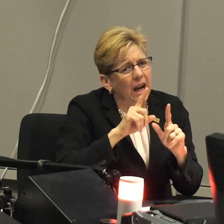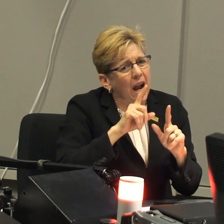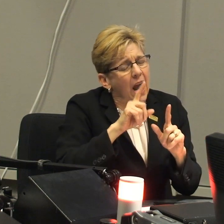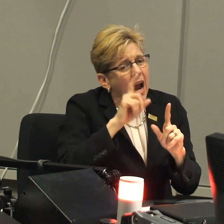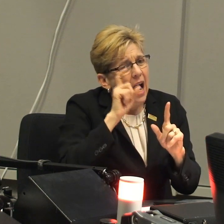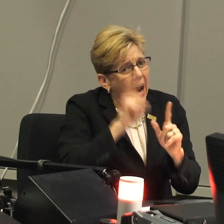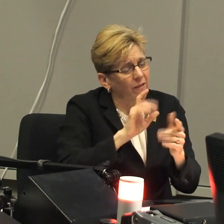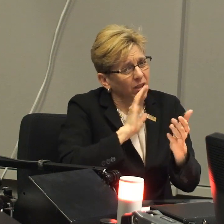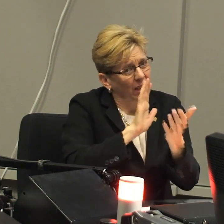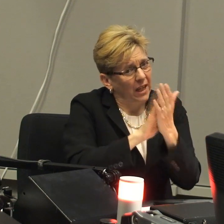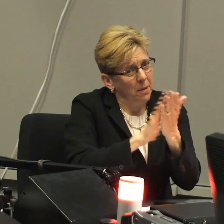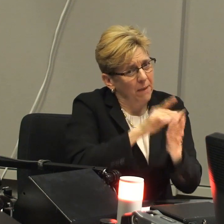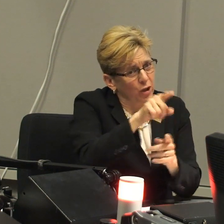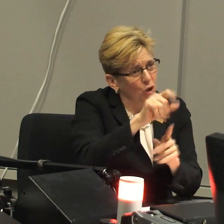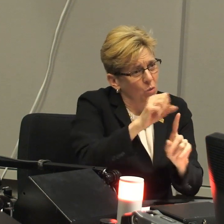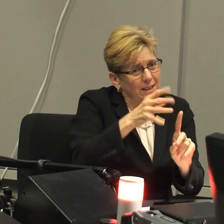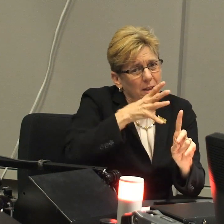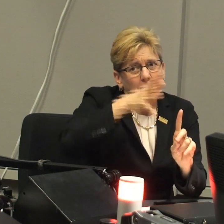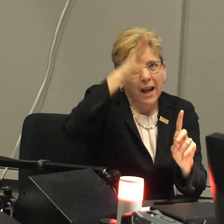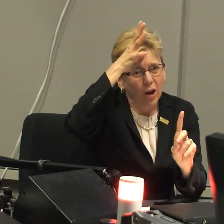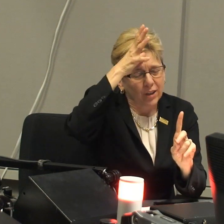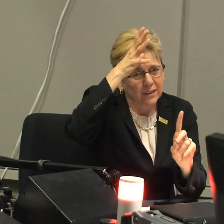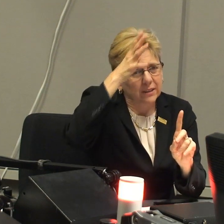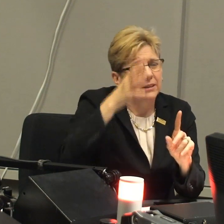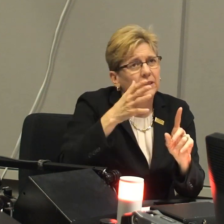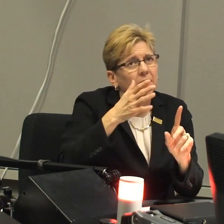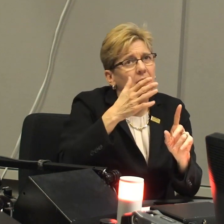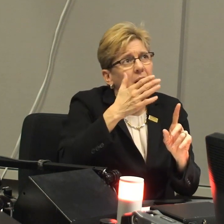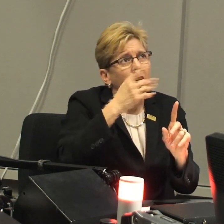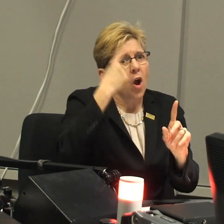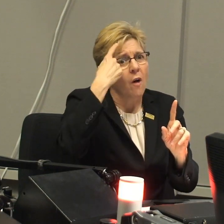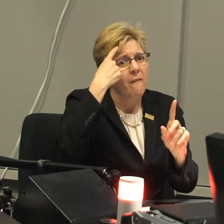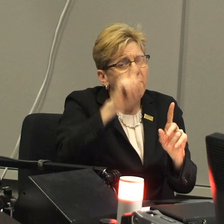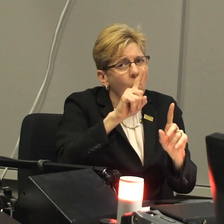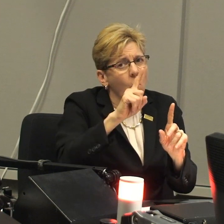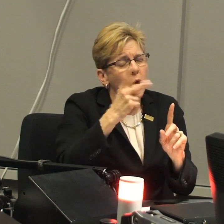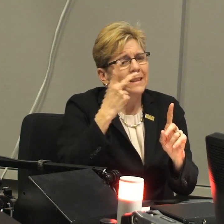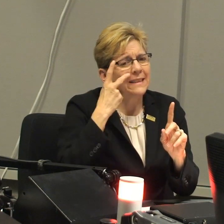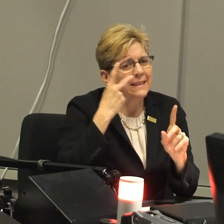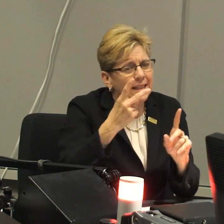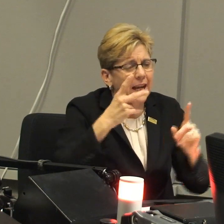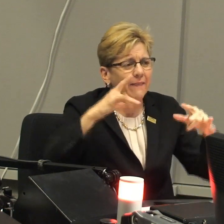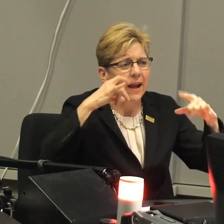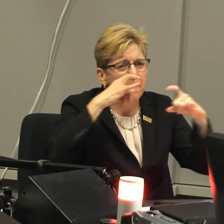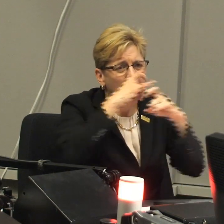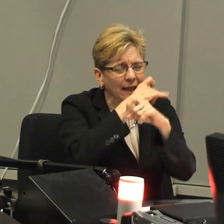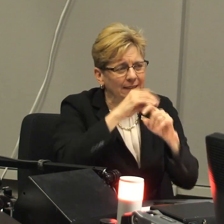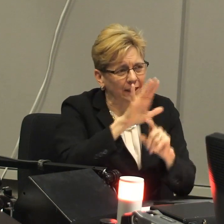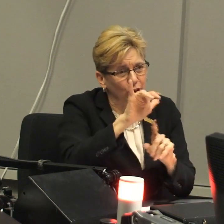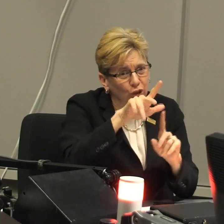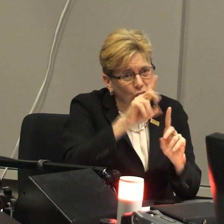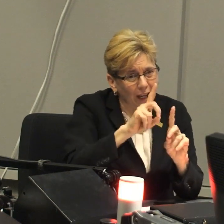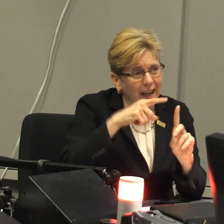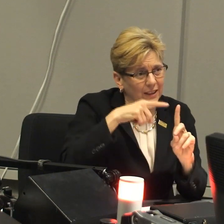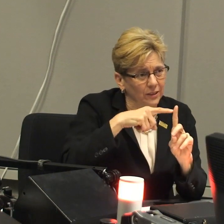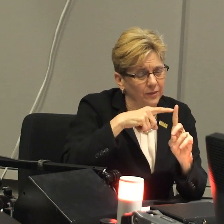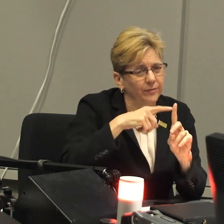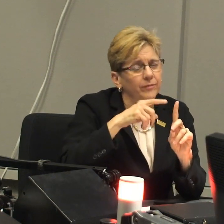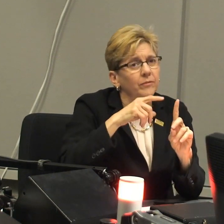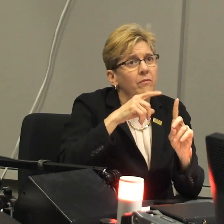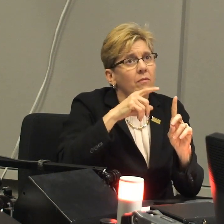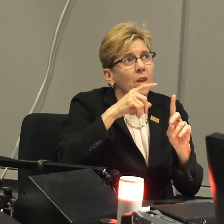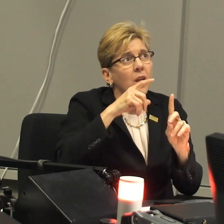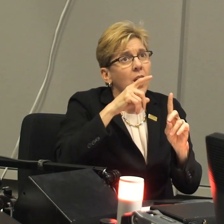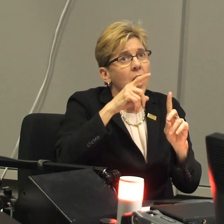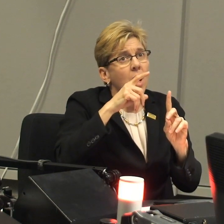But secondly, you know, I have to commend you as a parent just for seeing the complexity